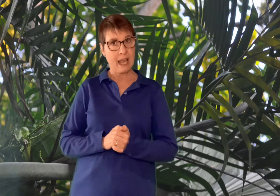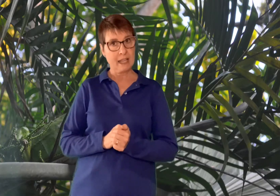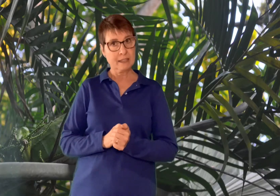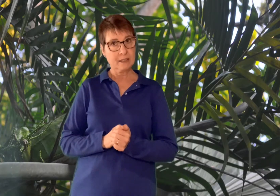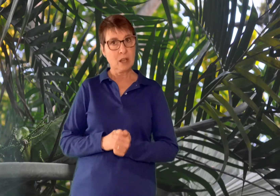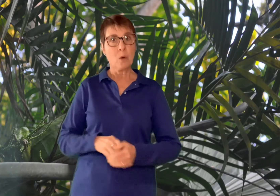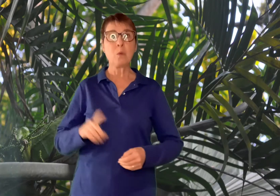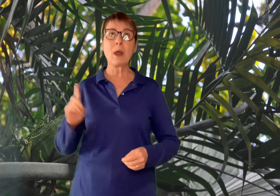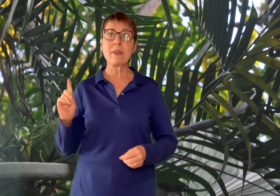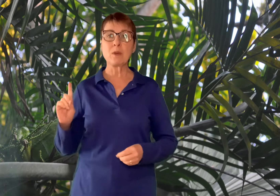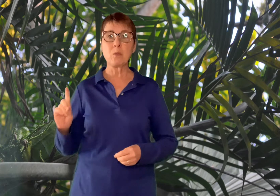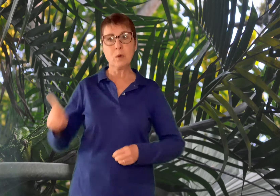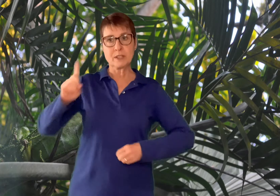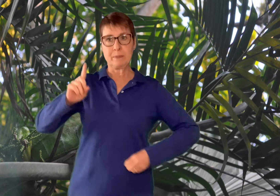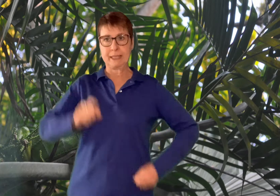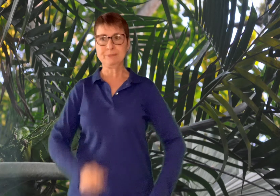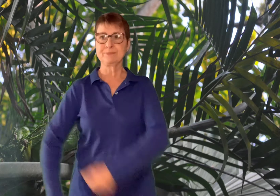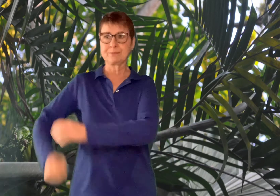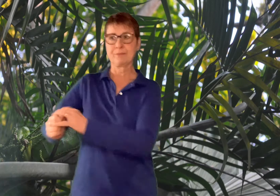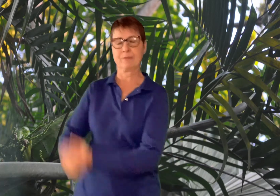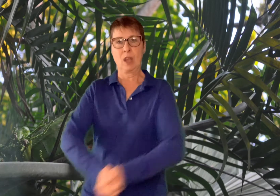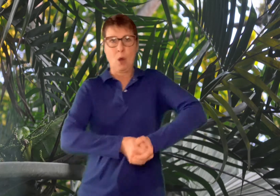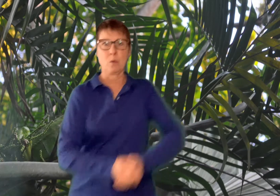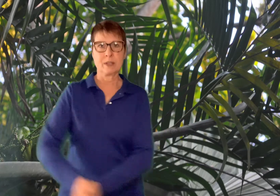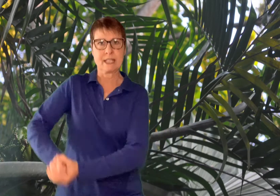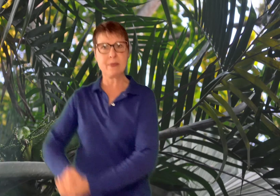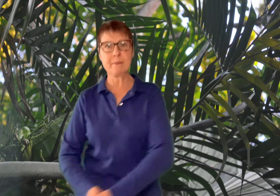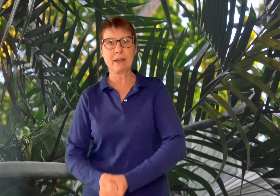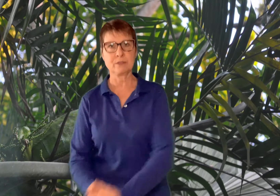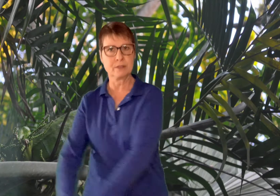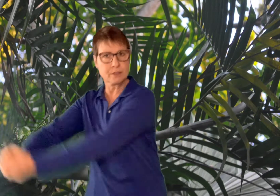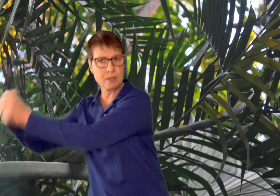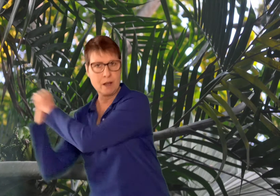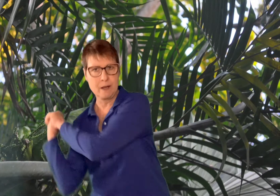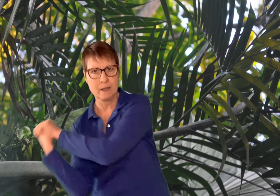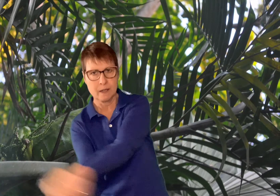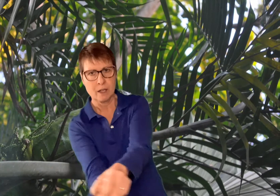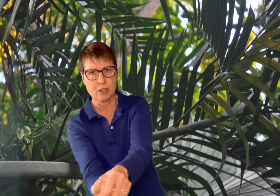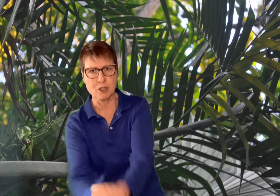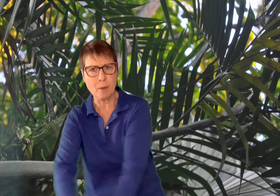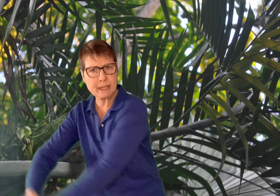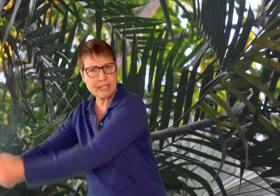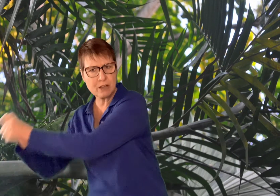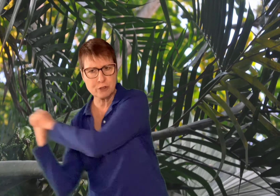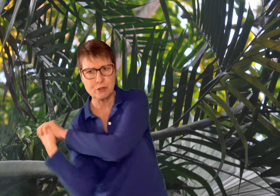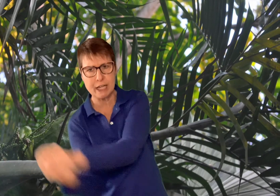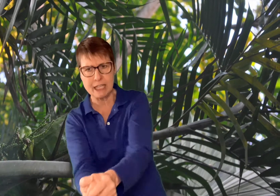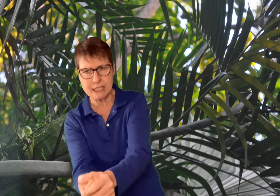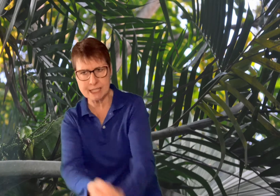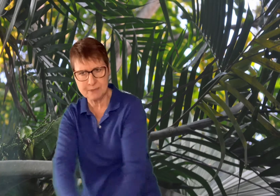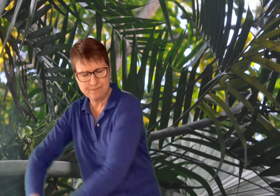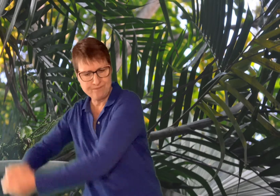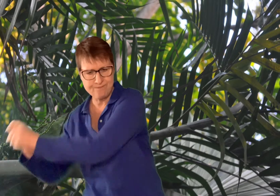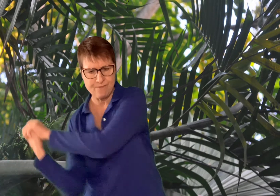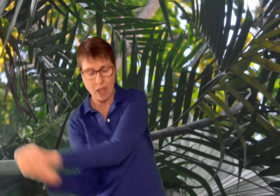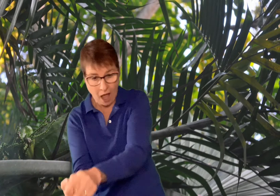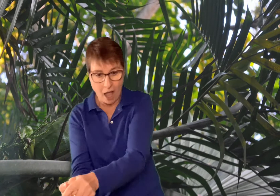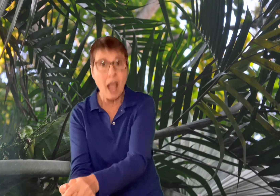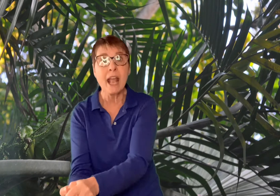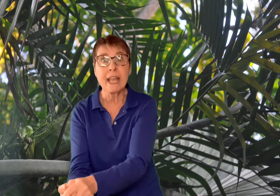when the woodsman was in the mountains, chopping down trees, he